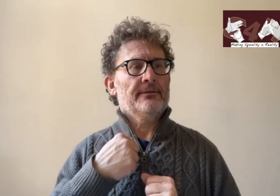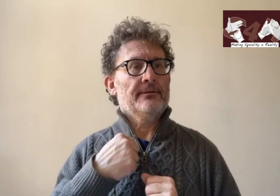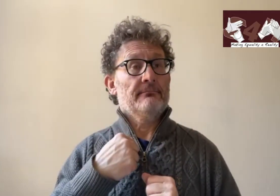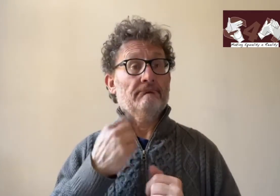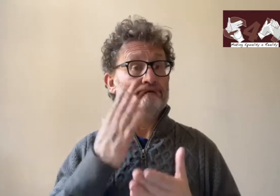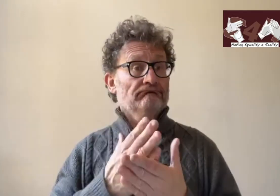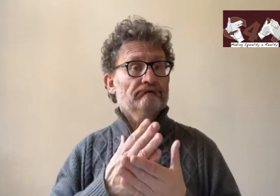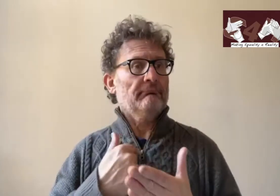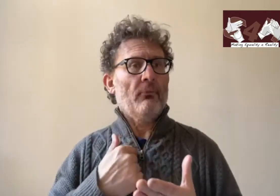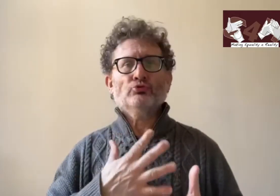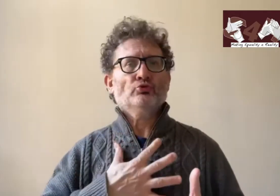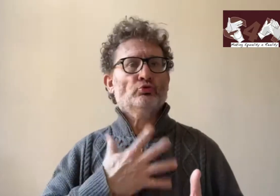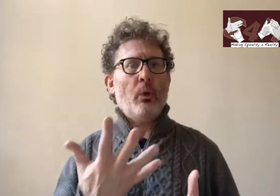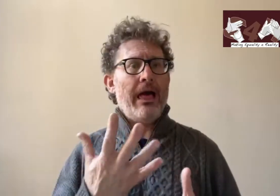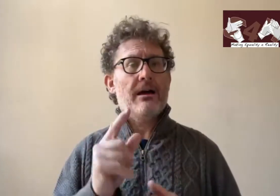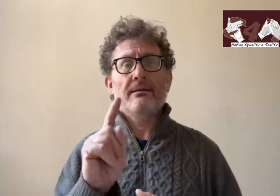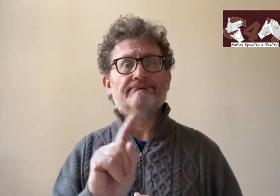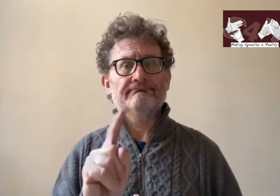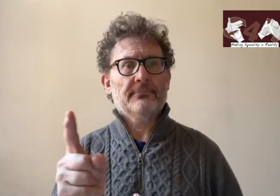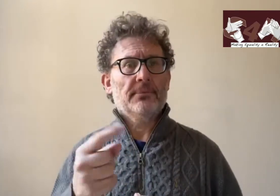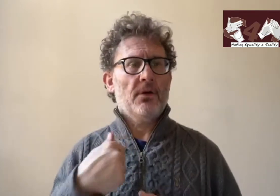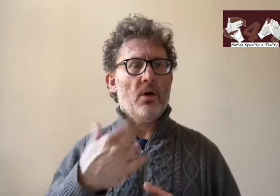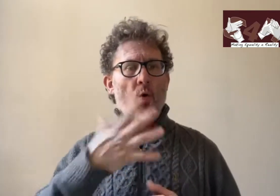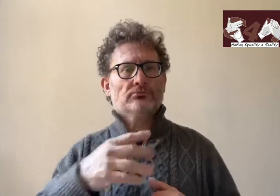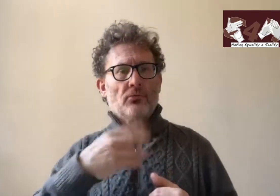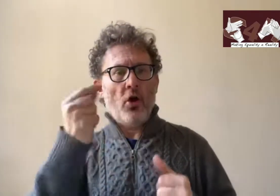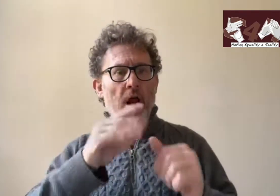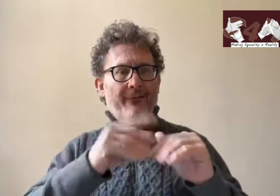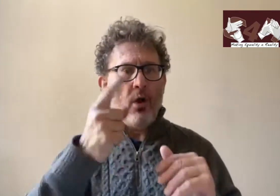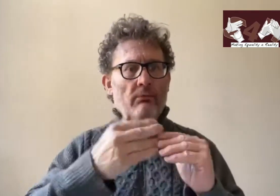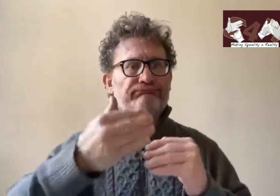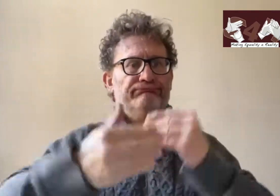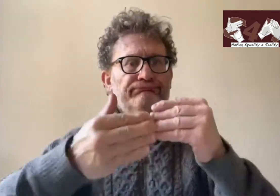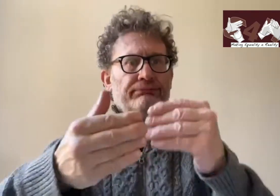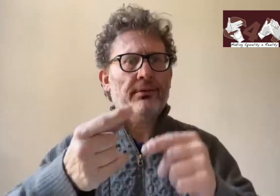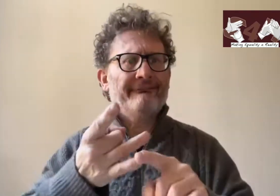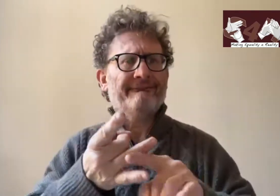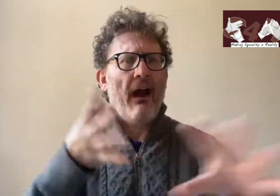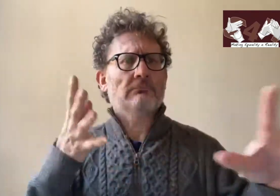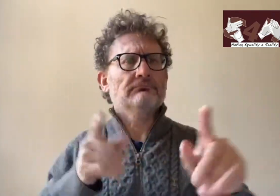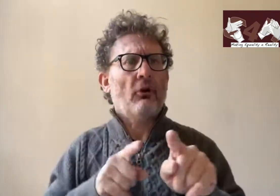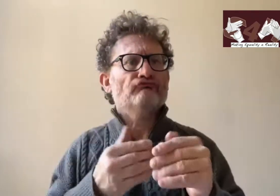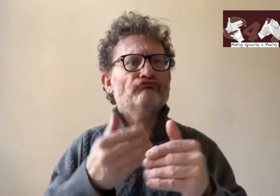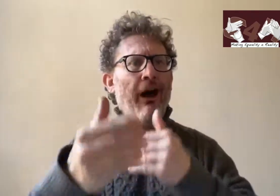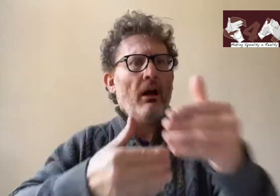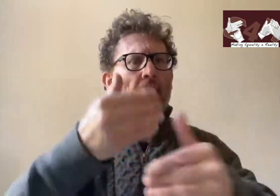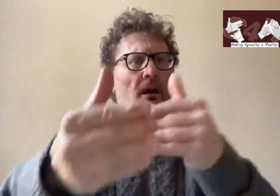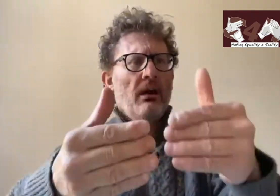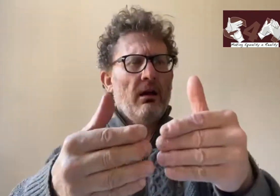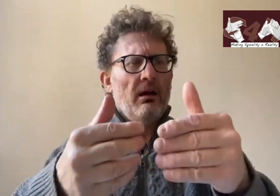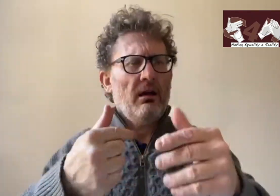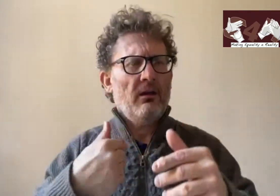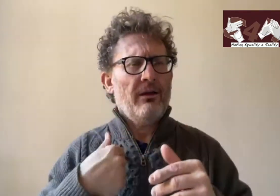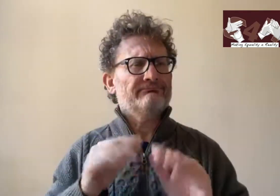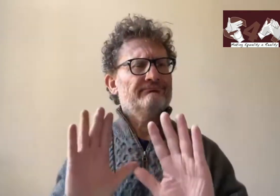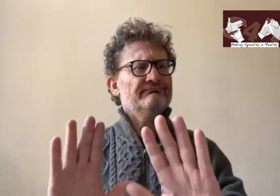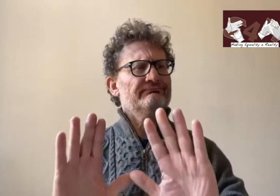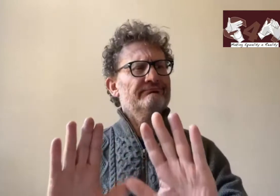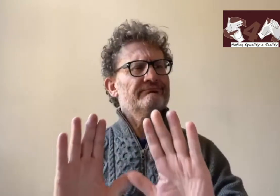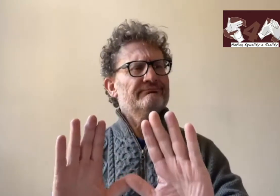However what I don't like is when people say I just want to do it as a fast track. want to do my level one and then do all my levels